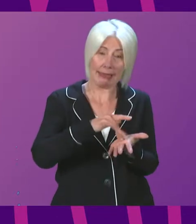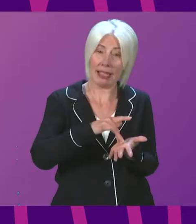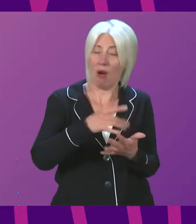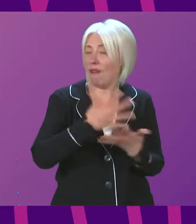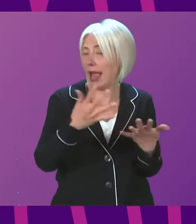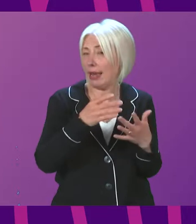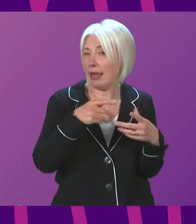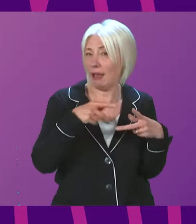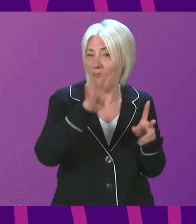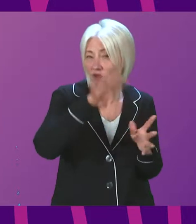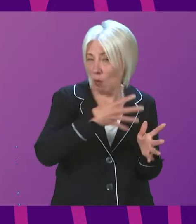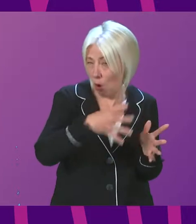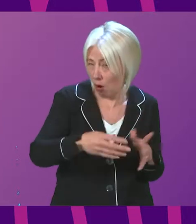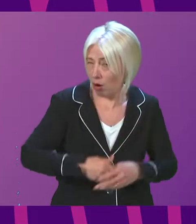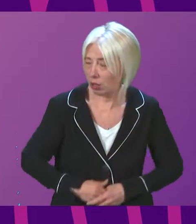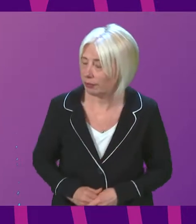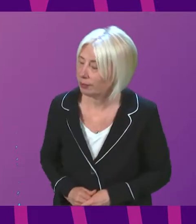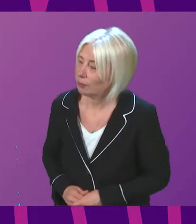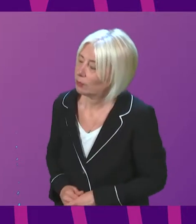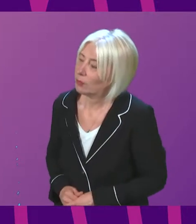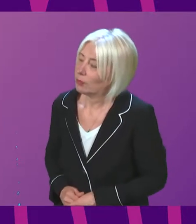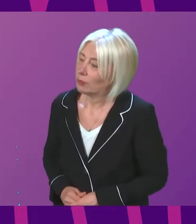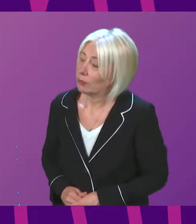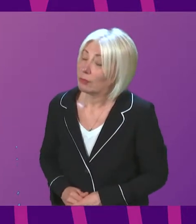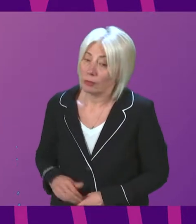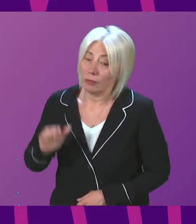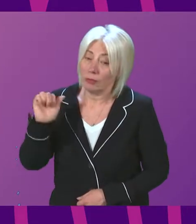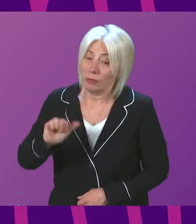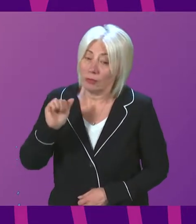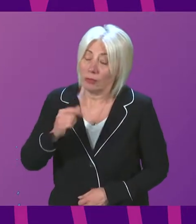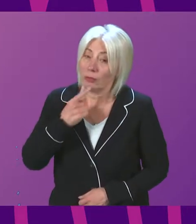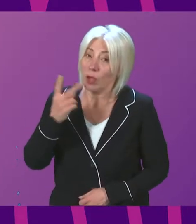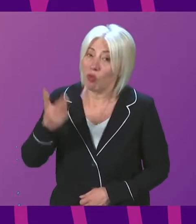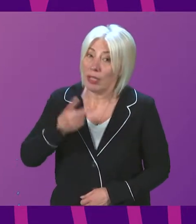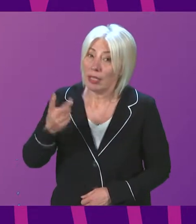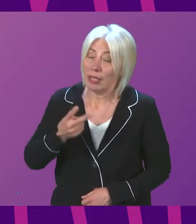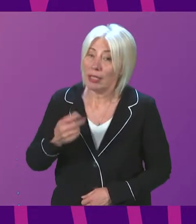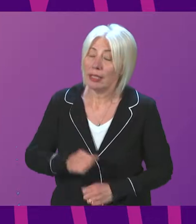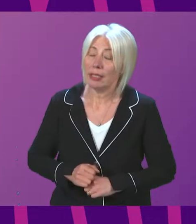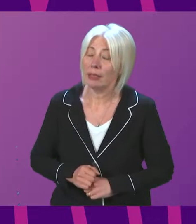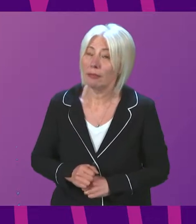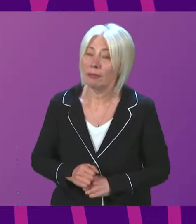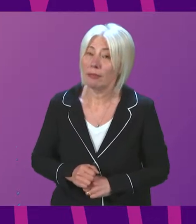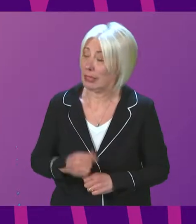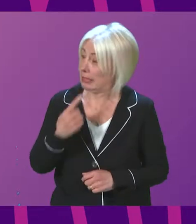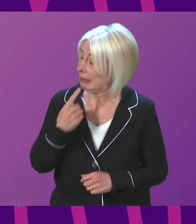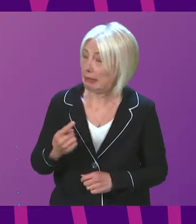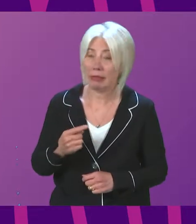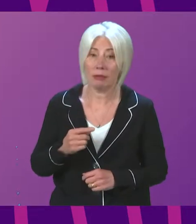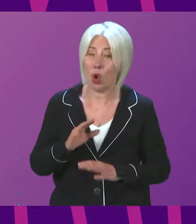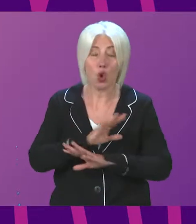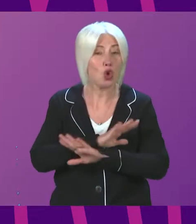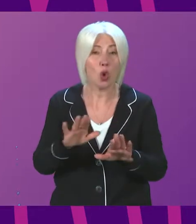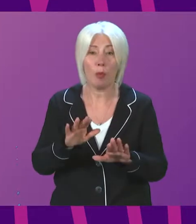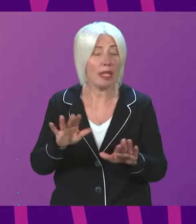I thank the First Minister for that answer and she is quite right to reiterate the words of Sandy Brindley who rightly said that no one